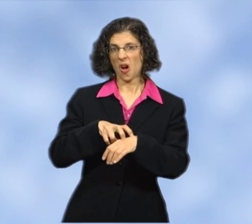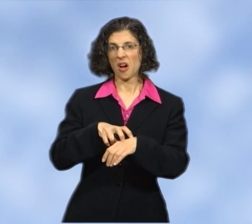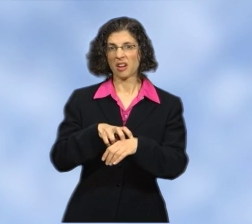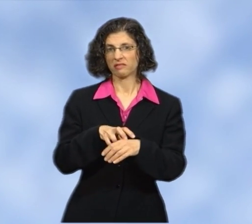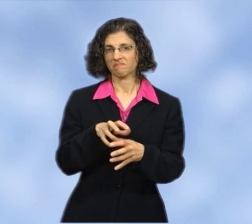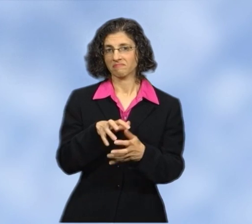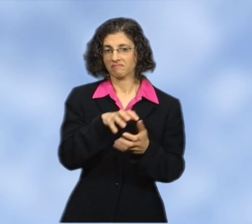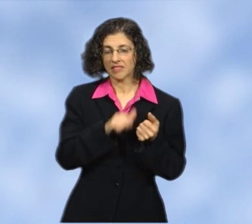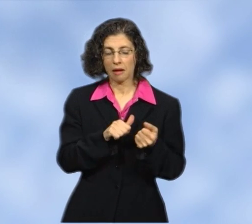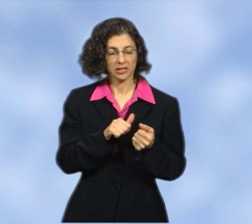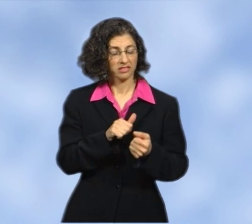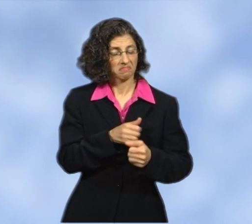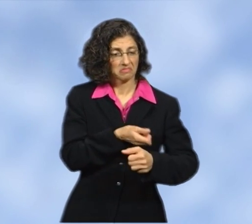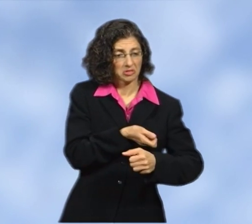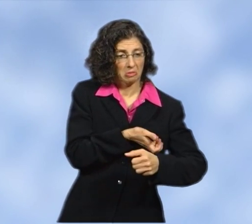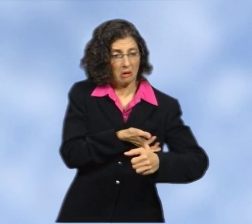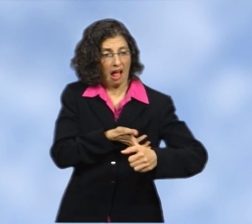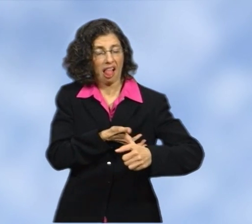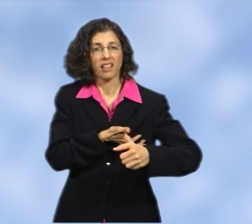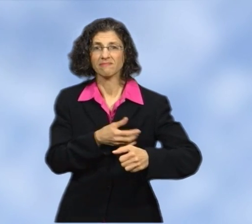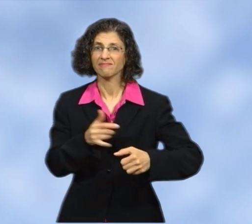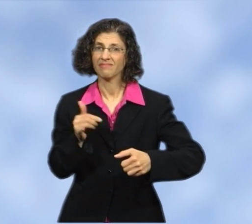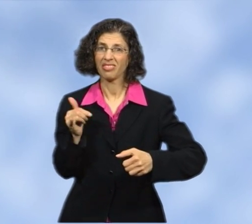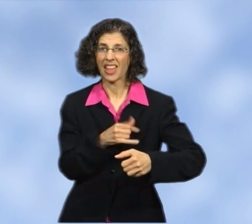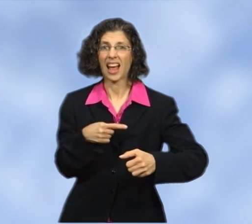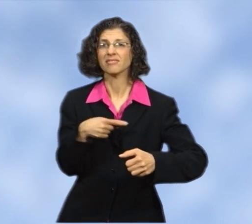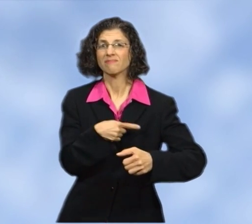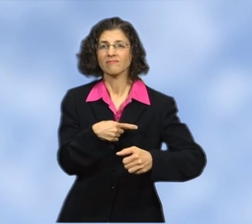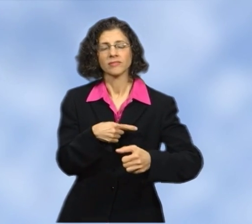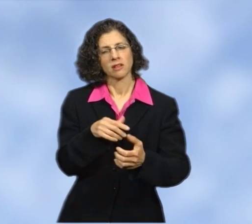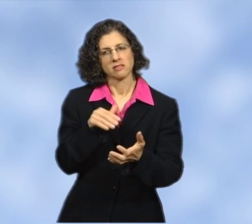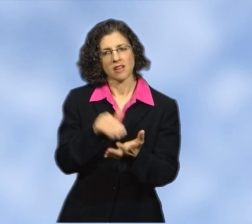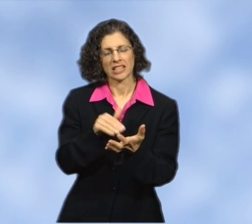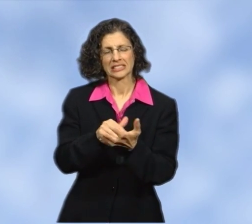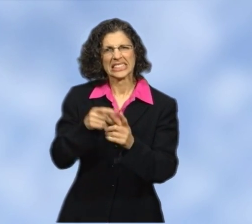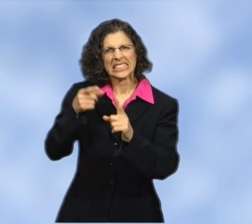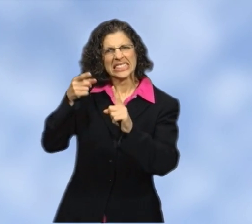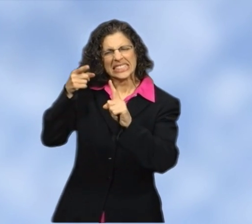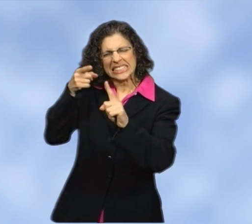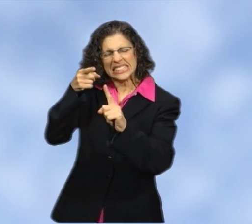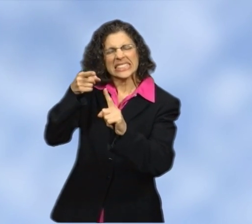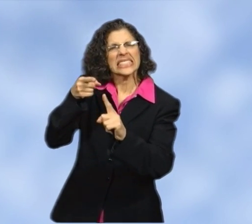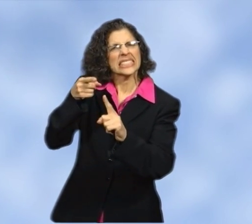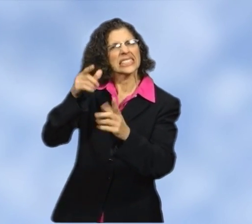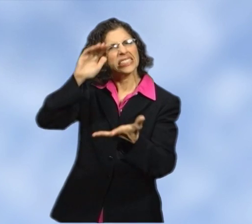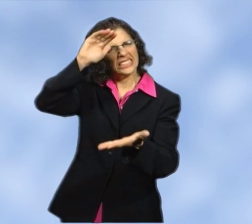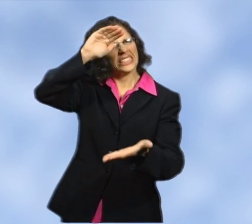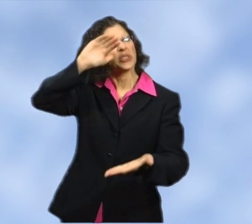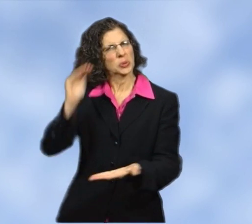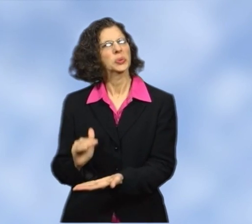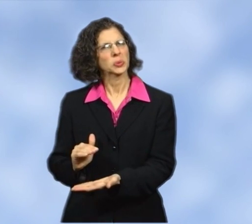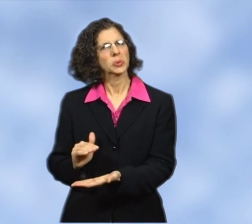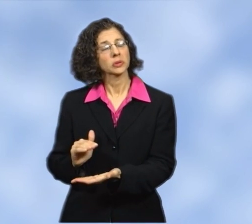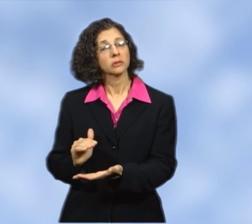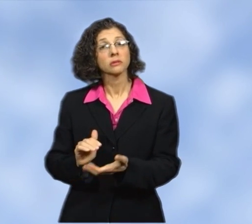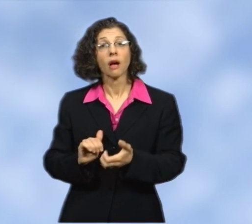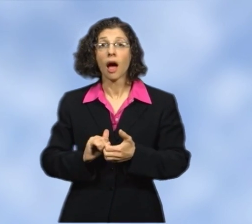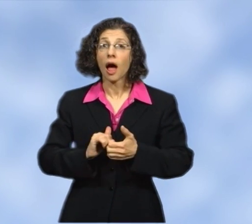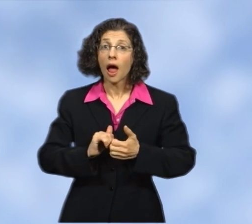Doctors try to decrease the risk of lymphedema and nerve